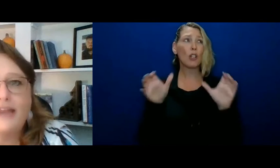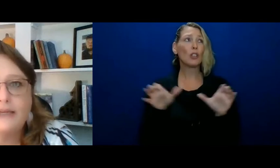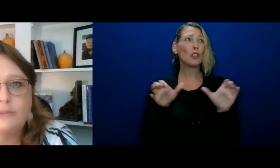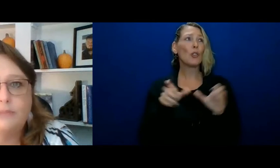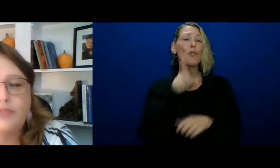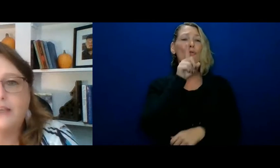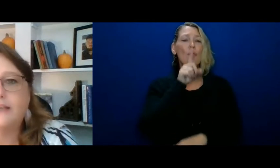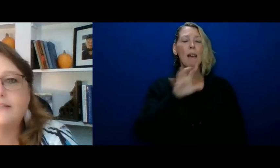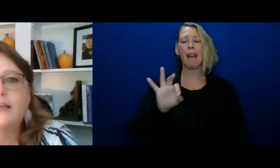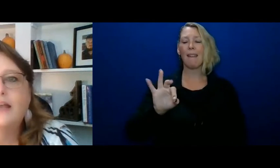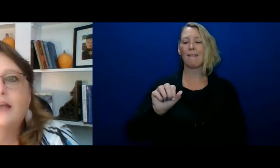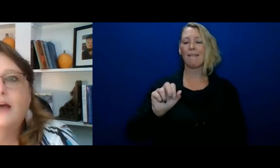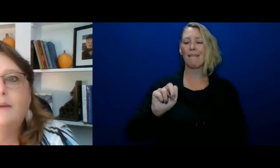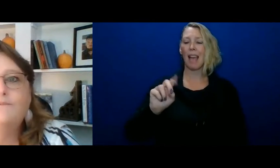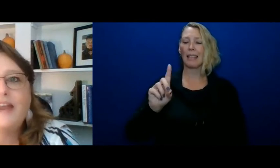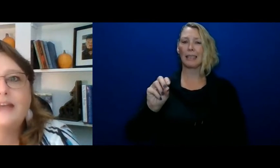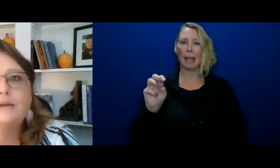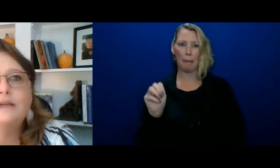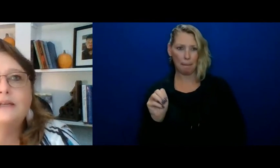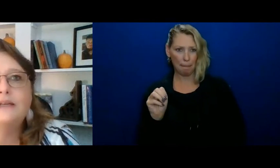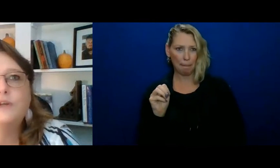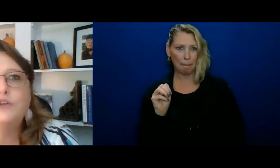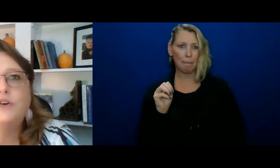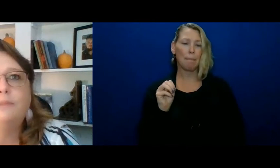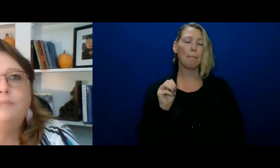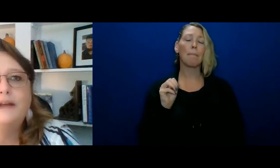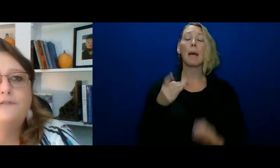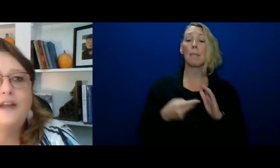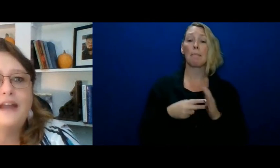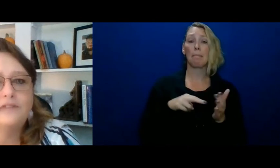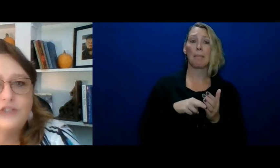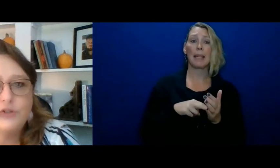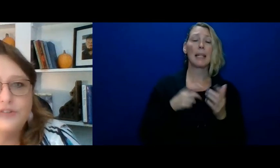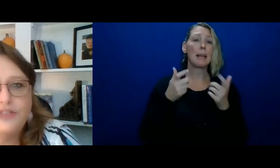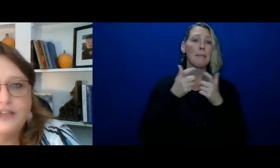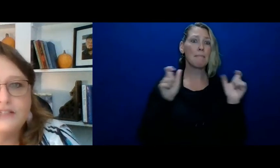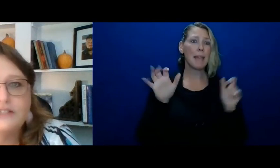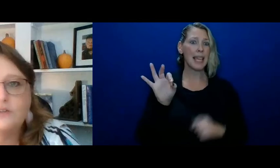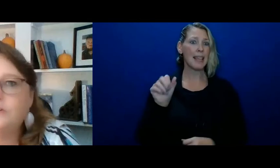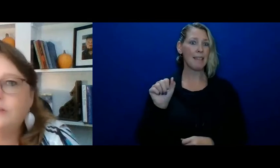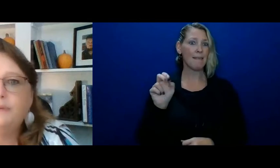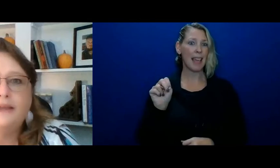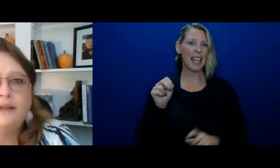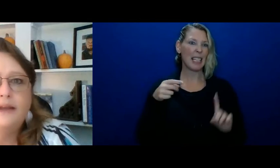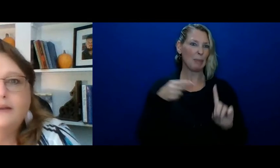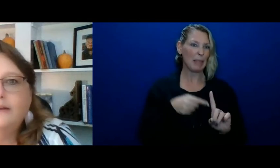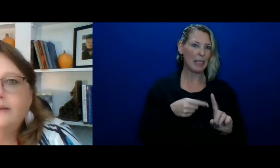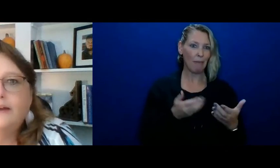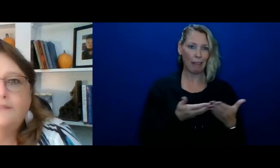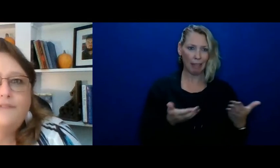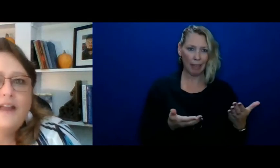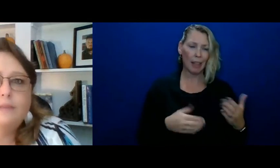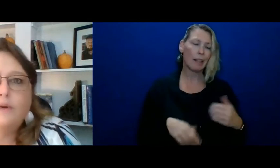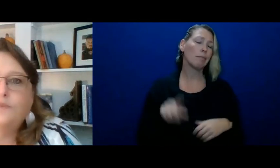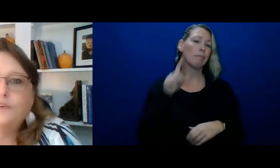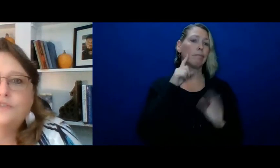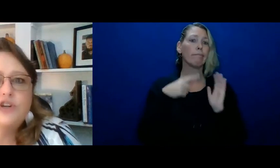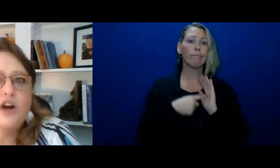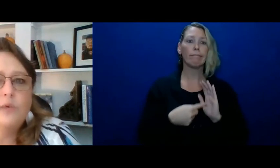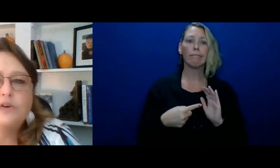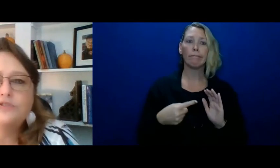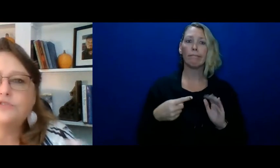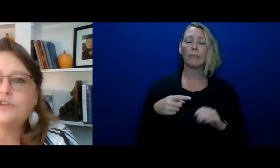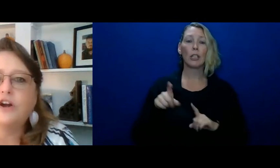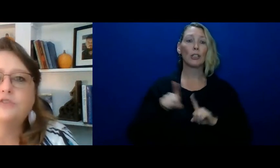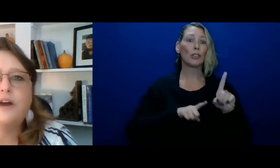into fandom things fandom is when you're a big fan of certain things so you could be a fandom over